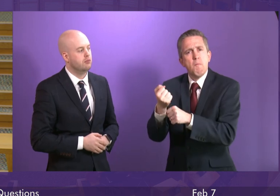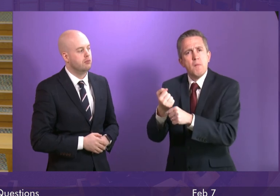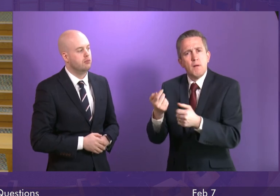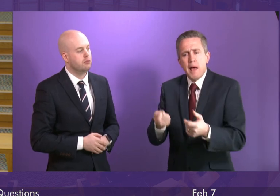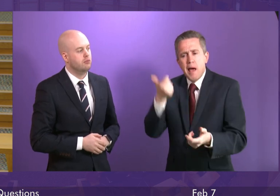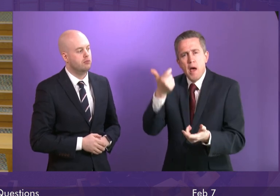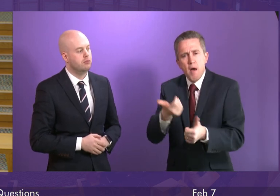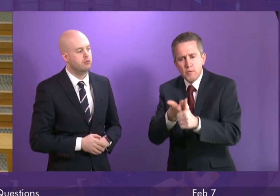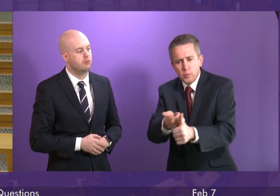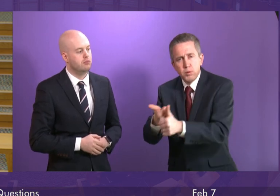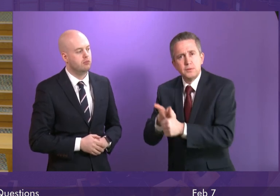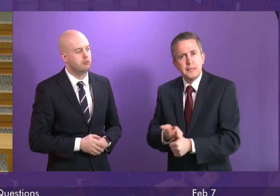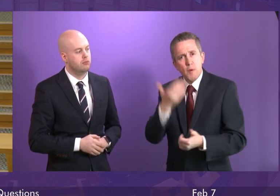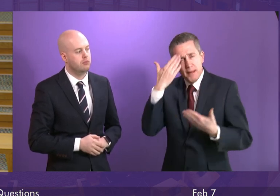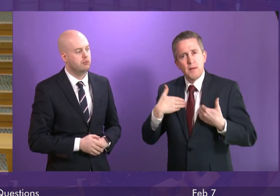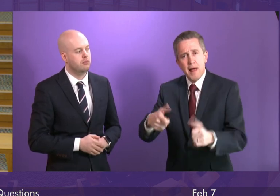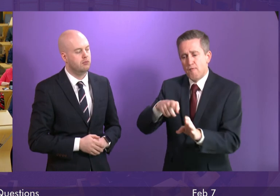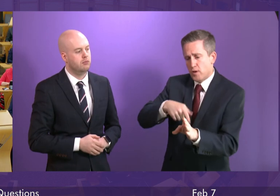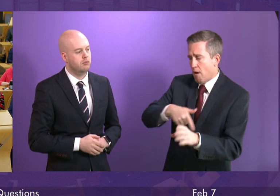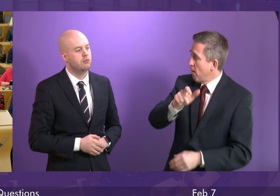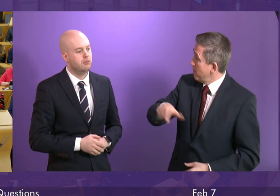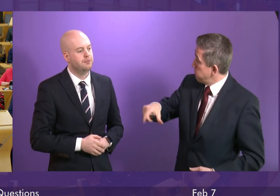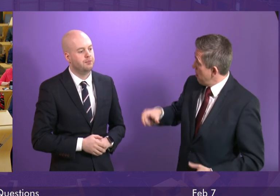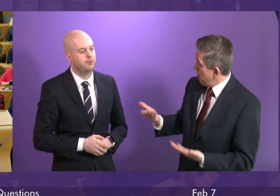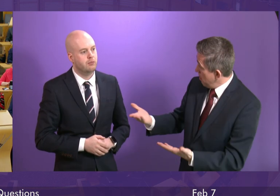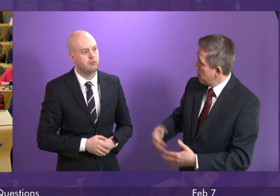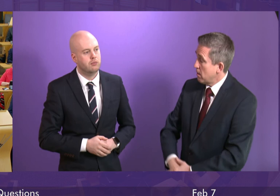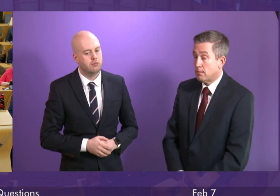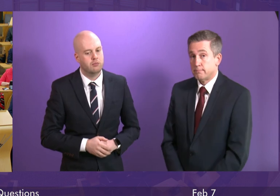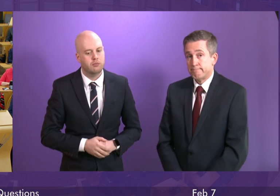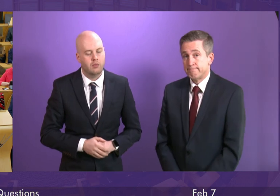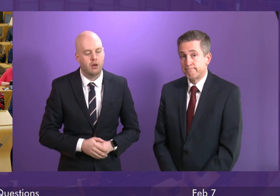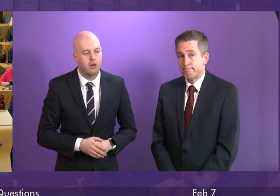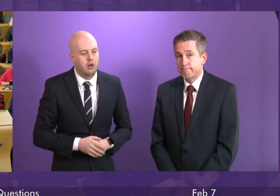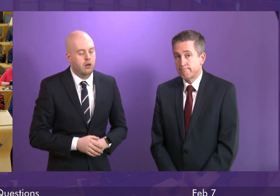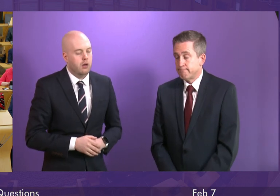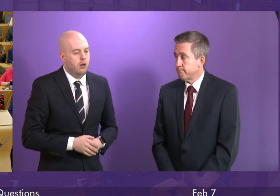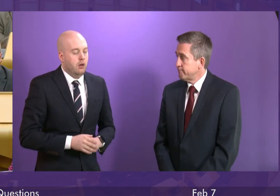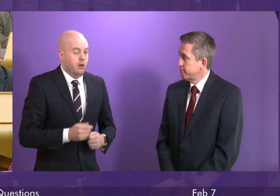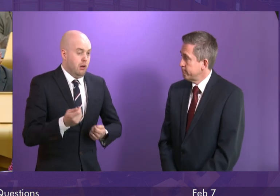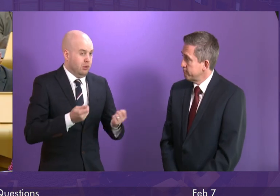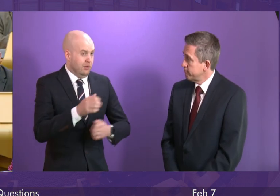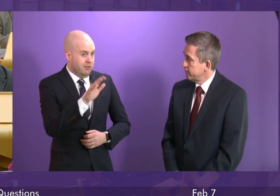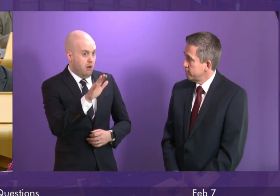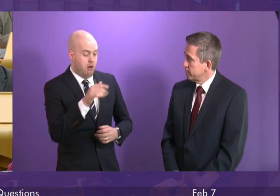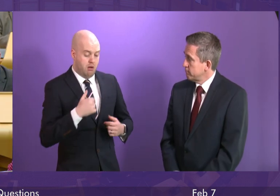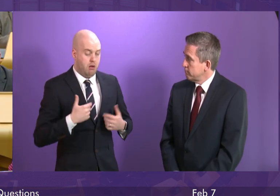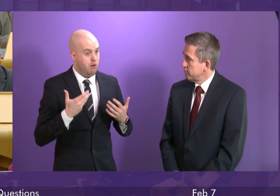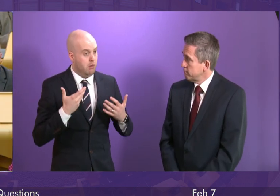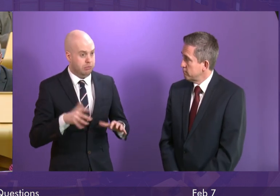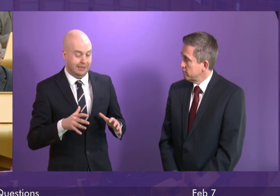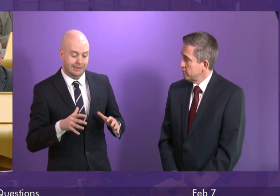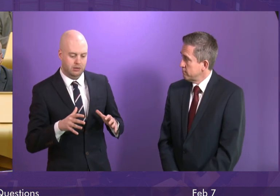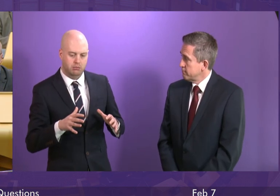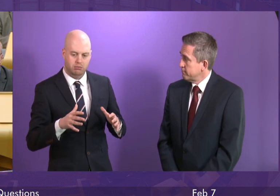provision of mental health support for young people Deputy First Minister The programme for Government set out a package of measures to support